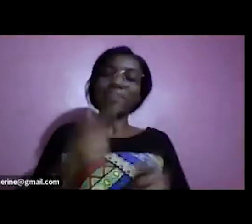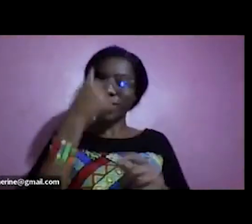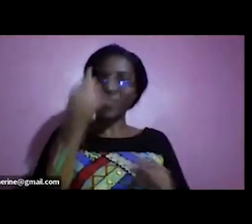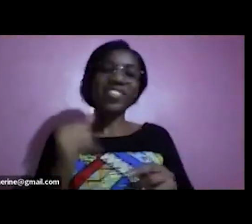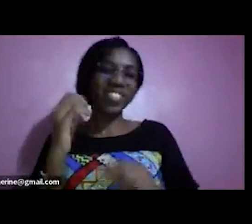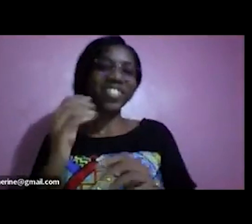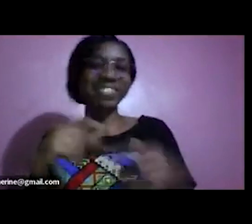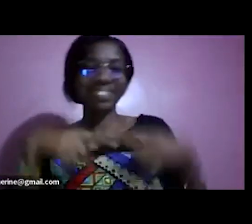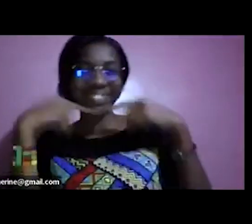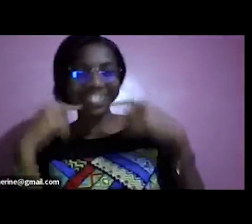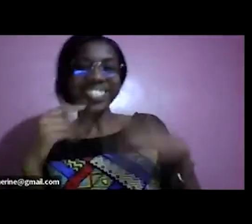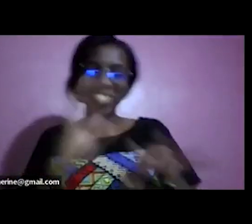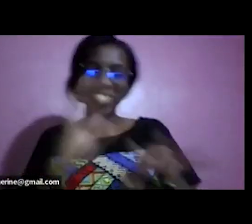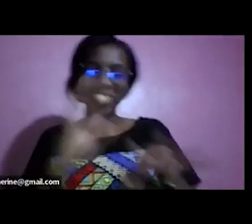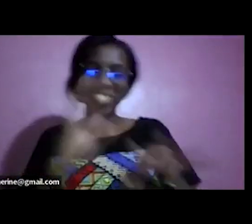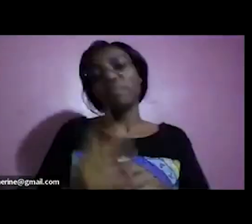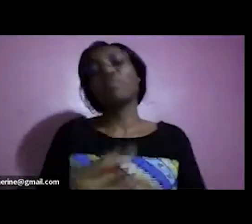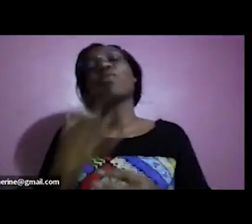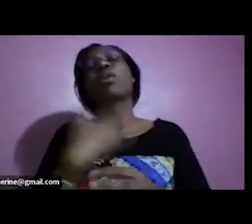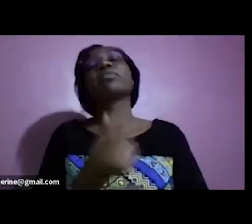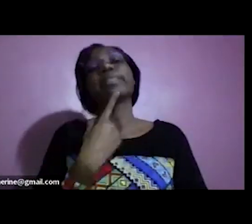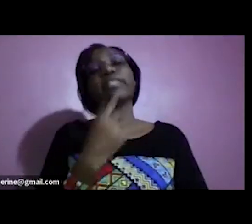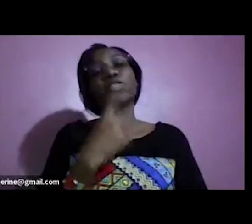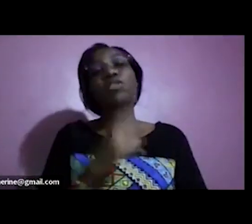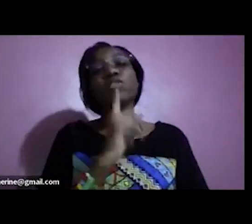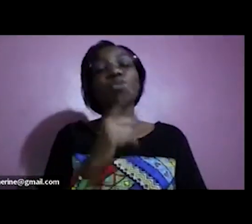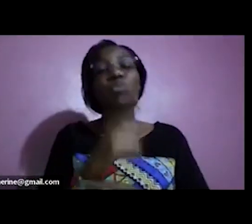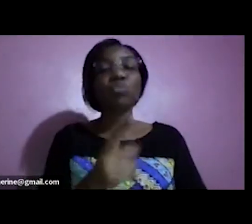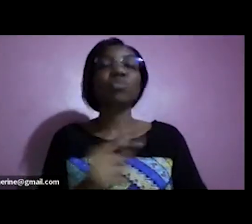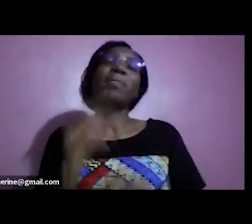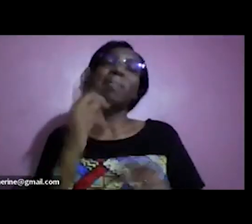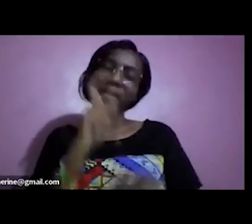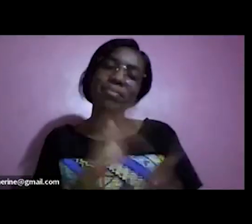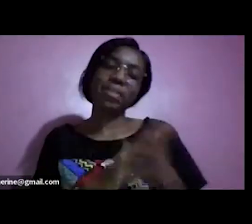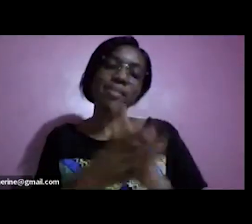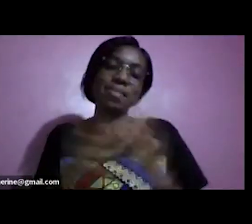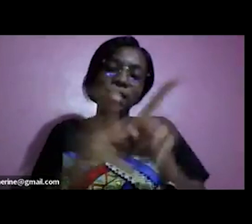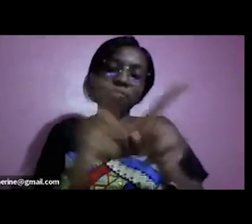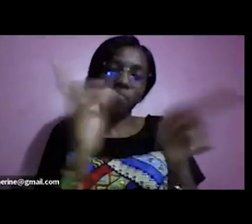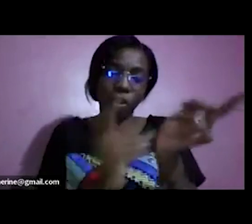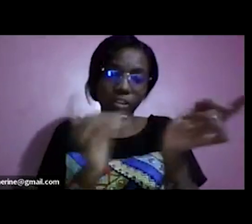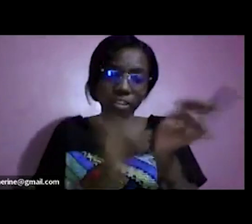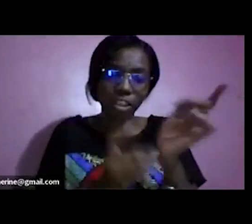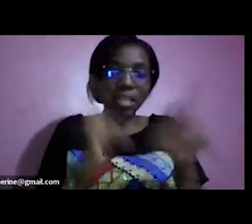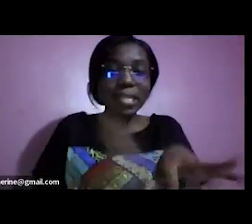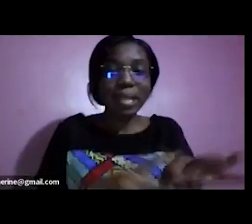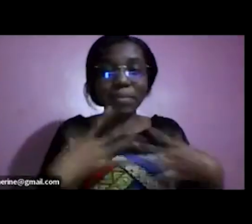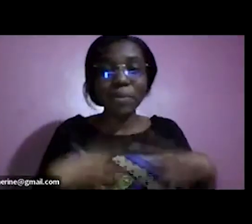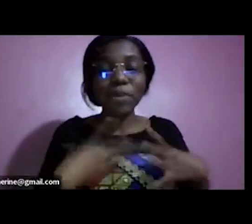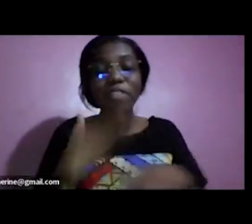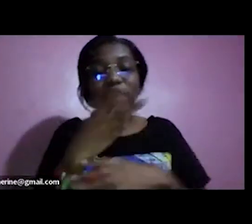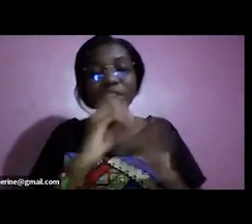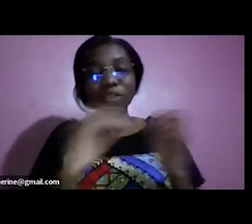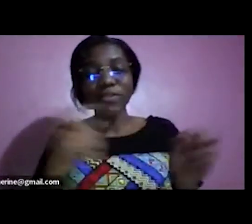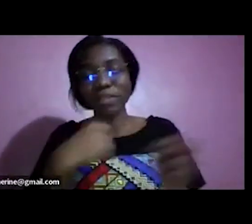medicine so work on being that doctor they look for when you are not there people will say i'd rather die or i'd rather get well